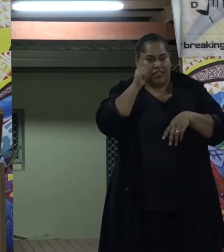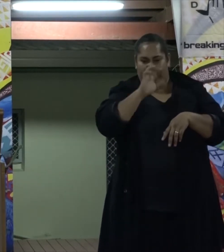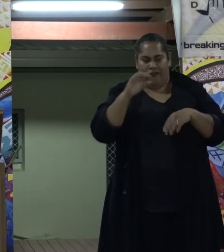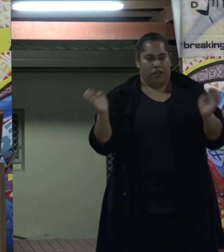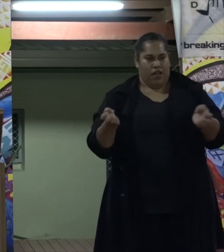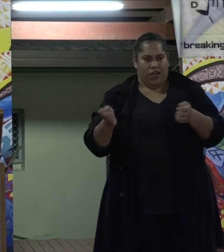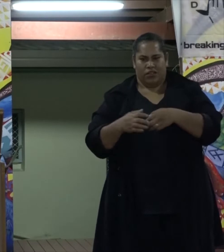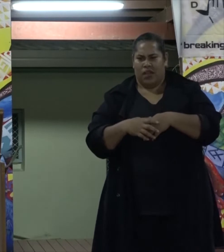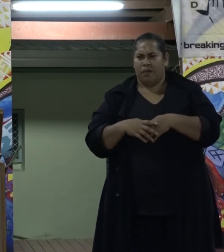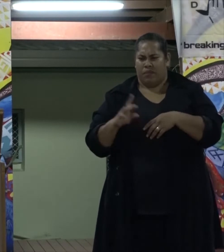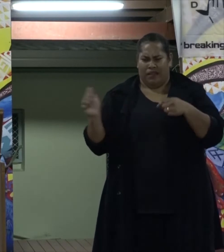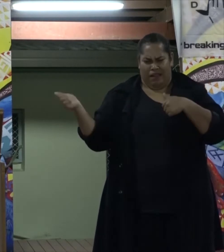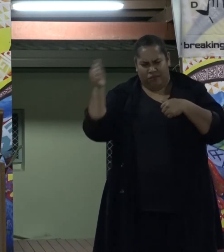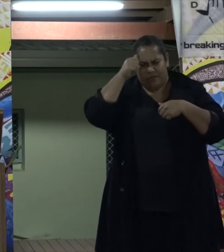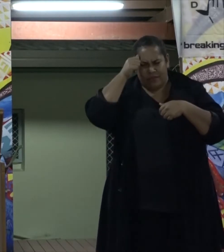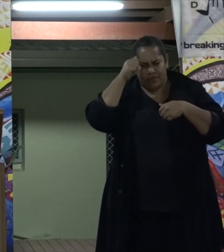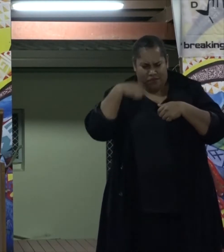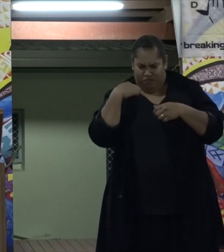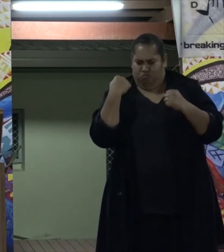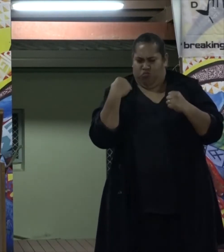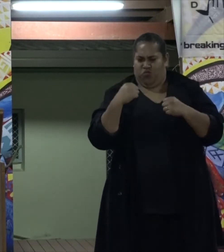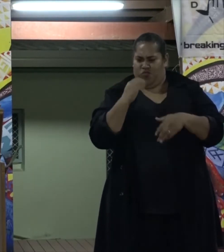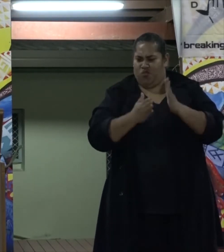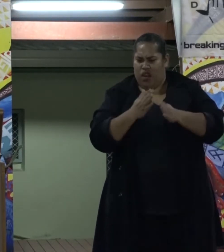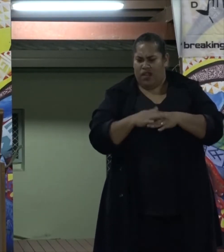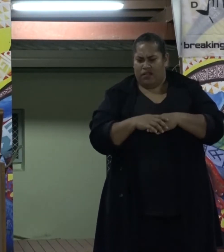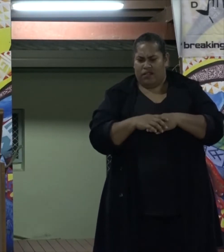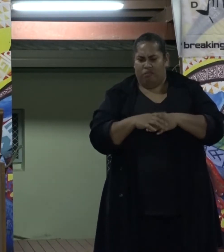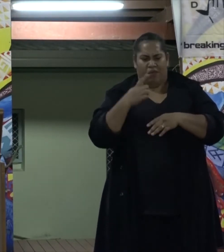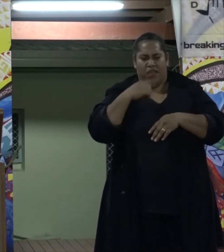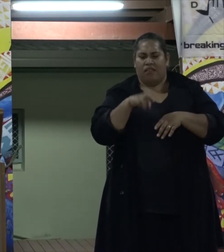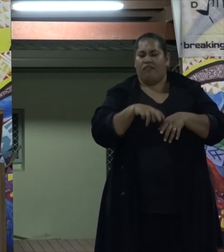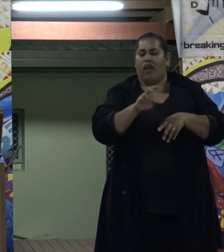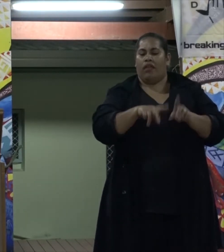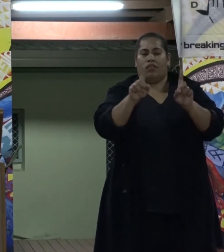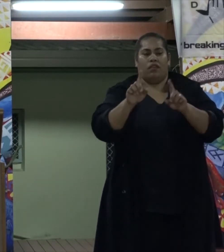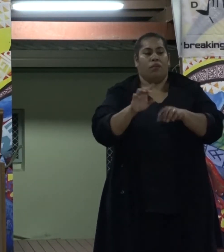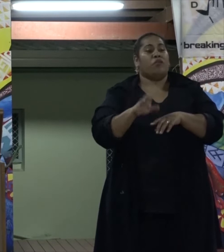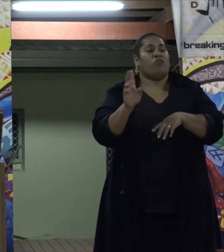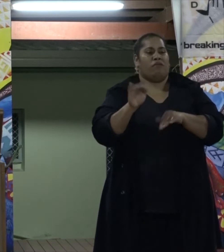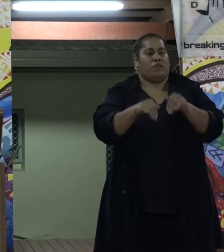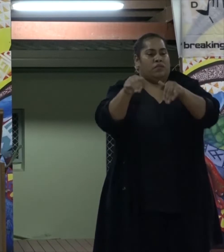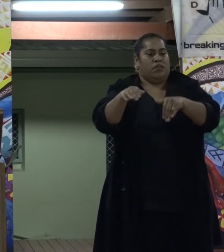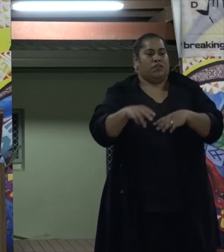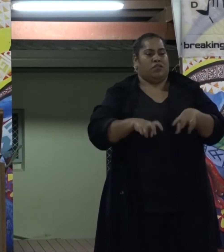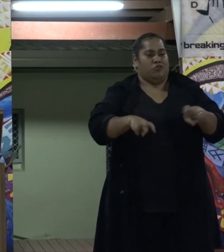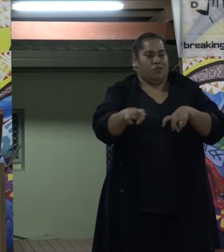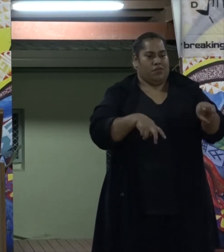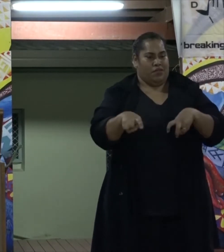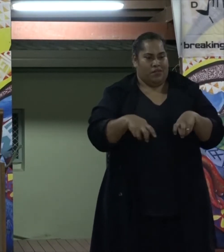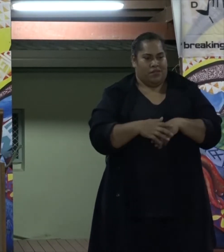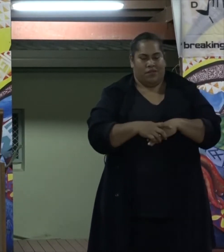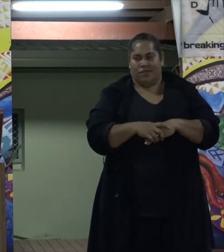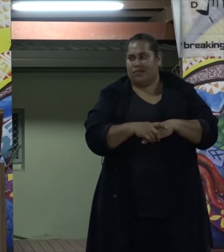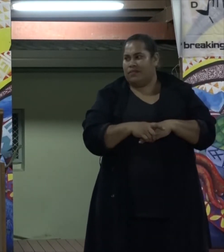knowing that I was a strong runner, I never put myself out there in the school athletic strike events. The fear of being teased